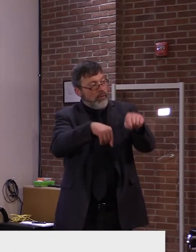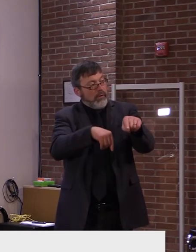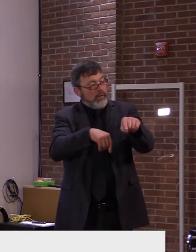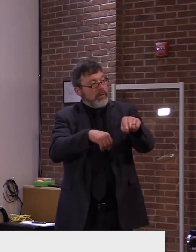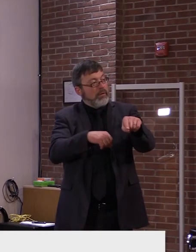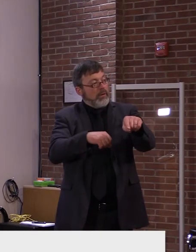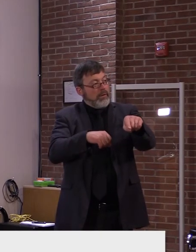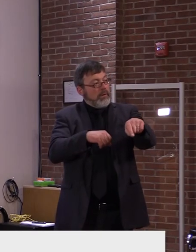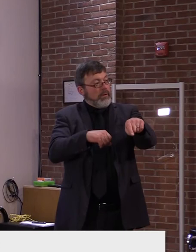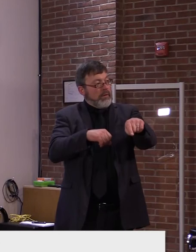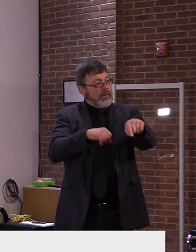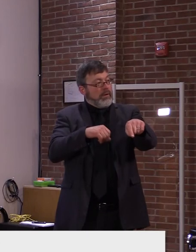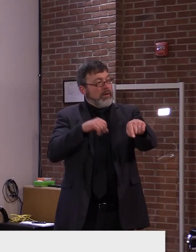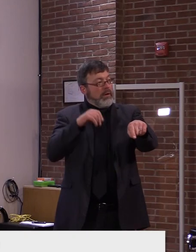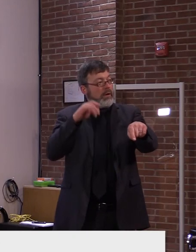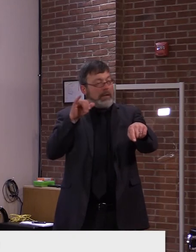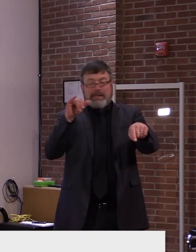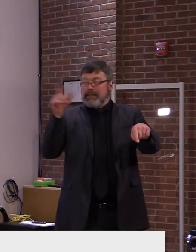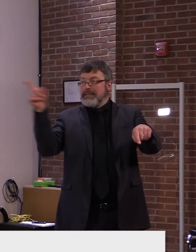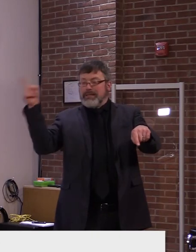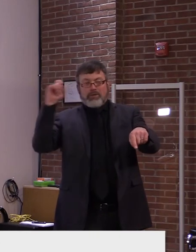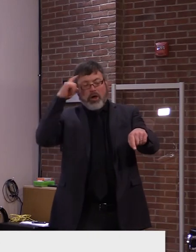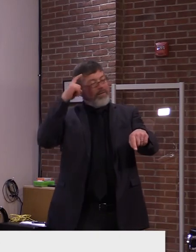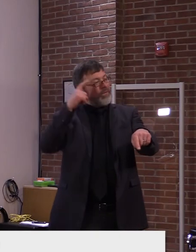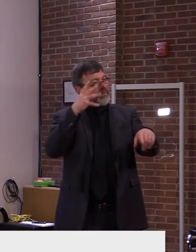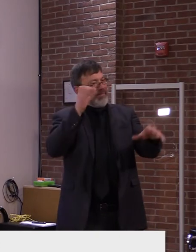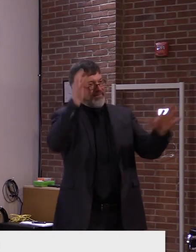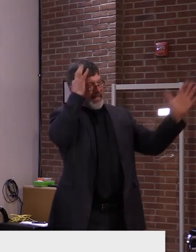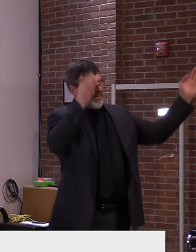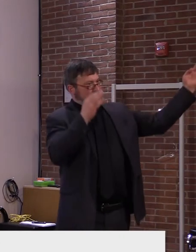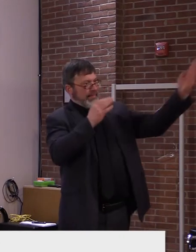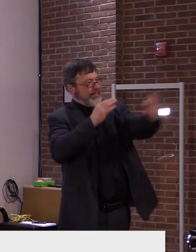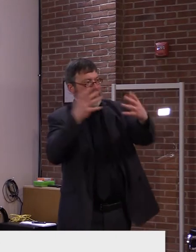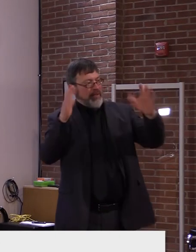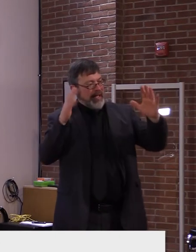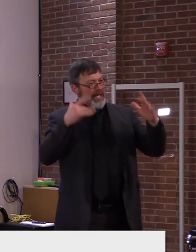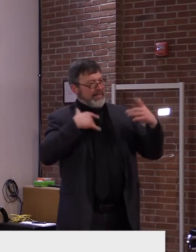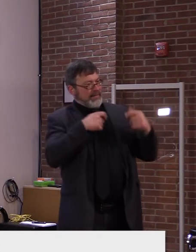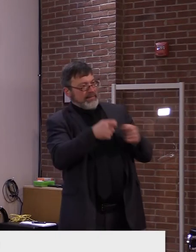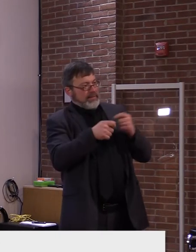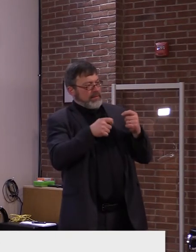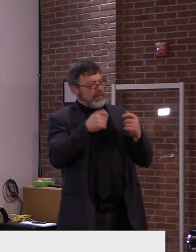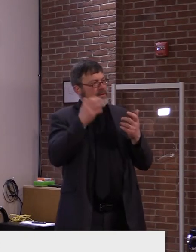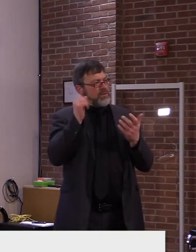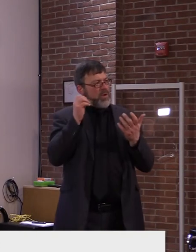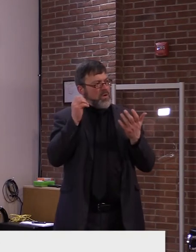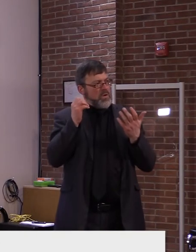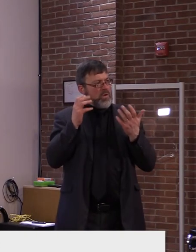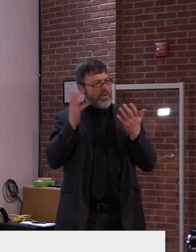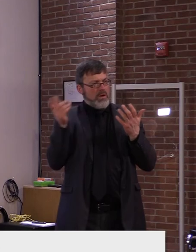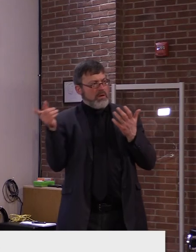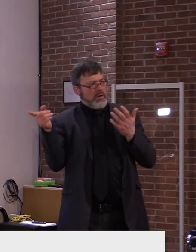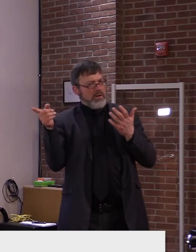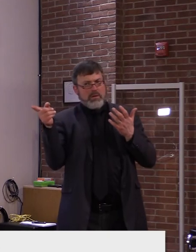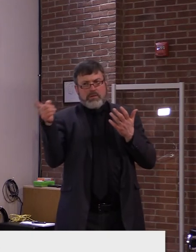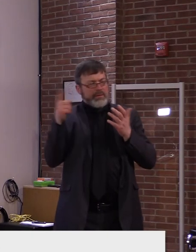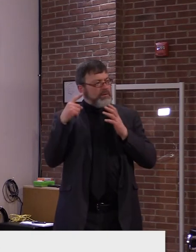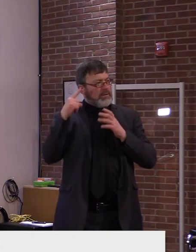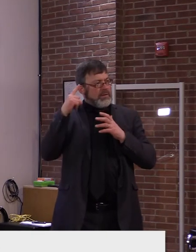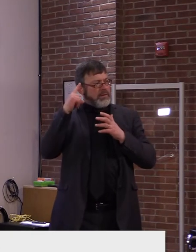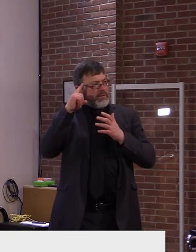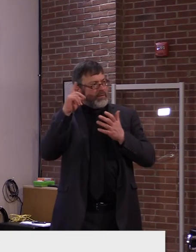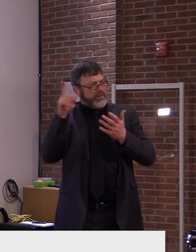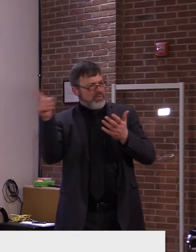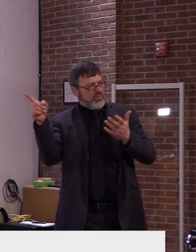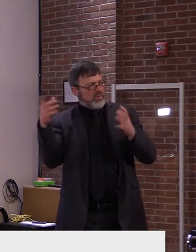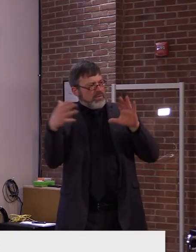as they roll on to the federal program, how do they sort of register? Do they use our registration system? How do we account for